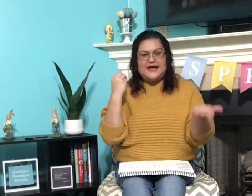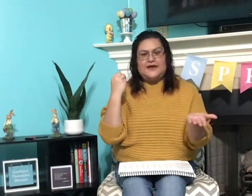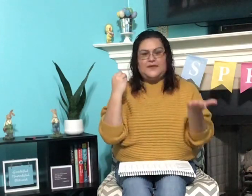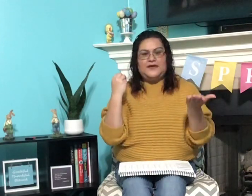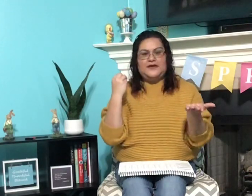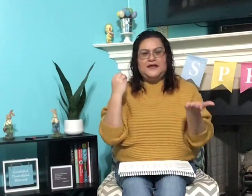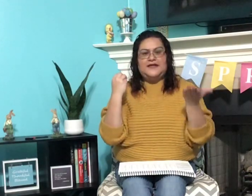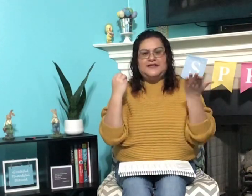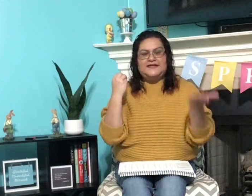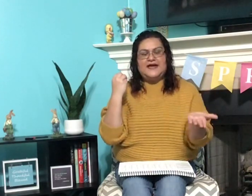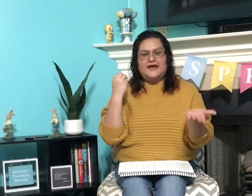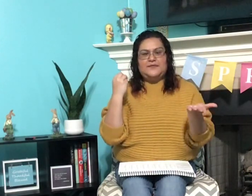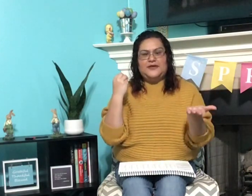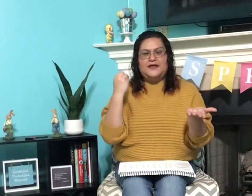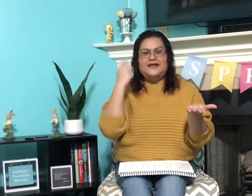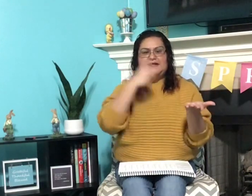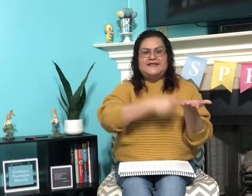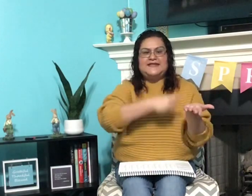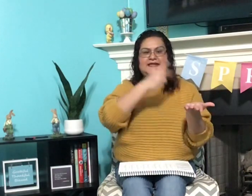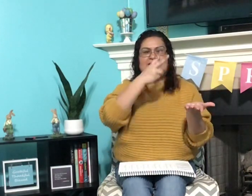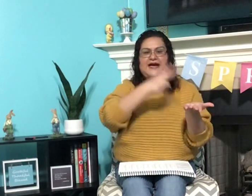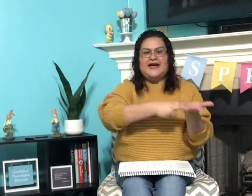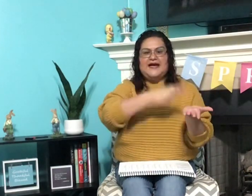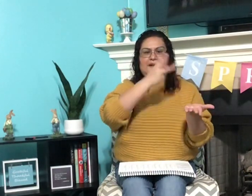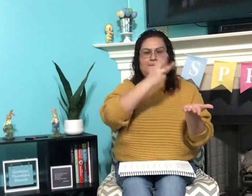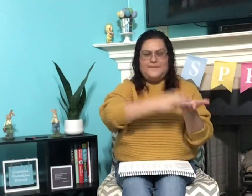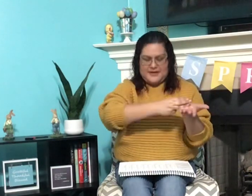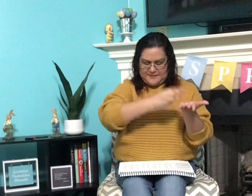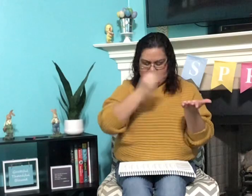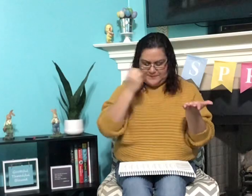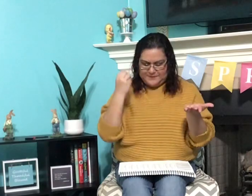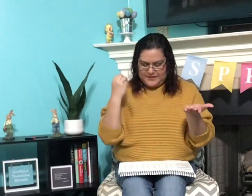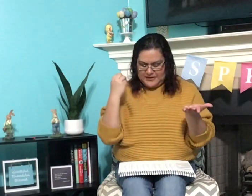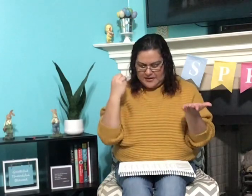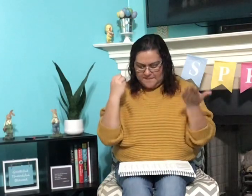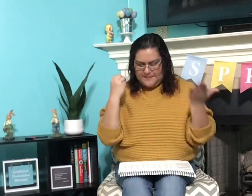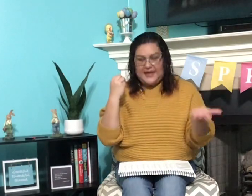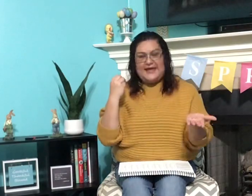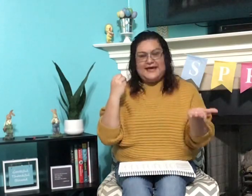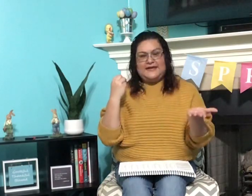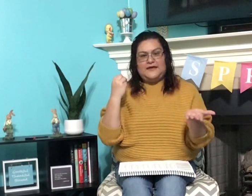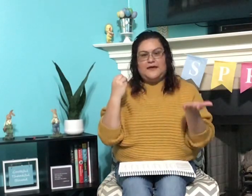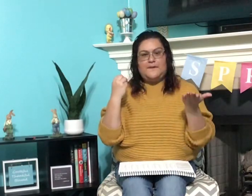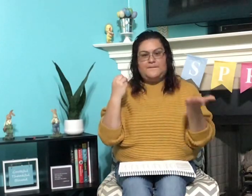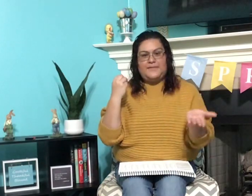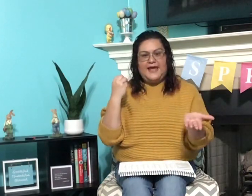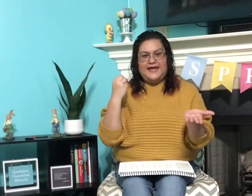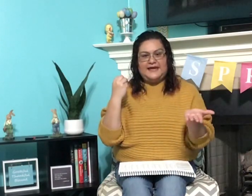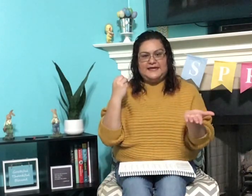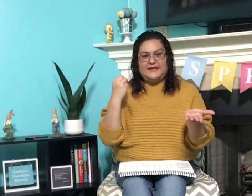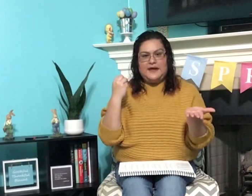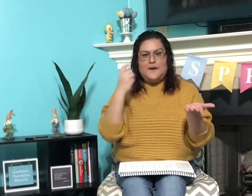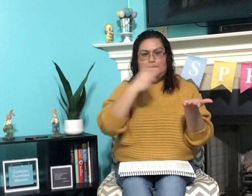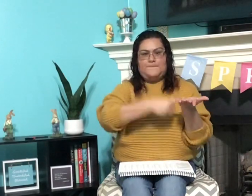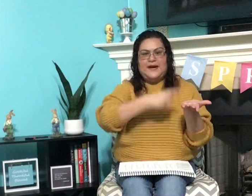tub, tub, tub, ah, b, pan, pan, p,